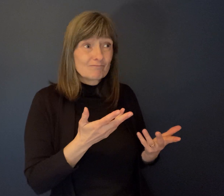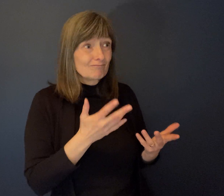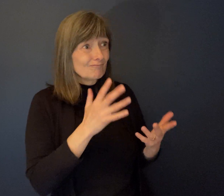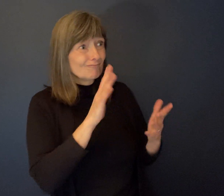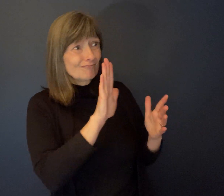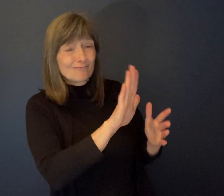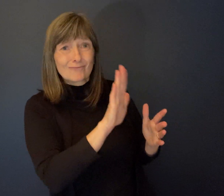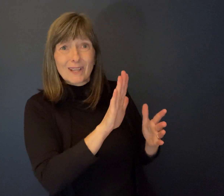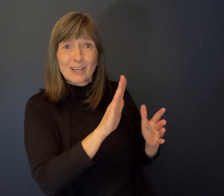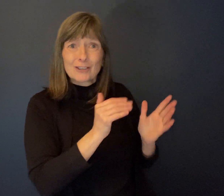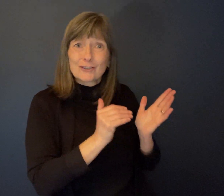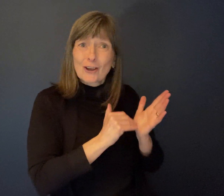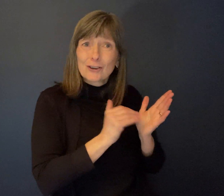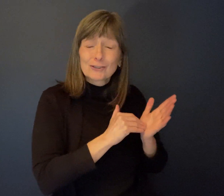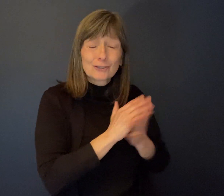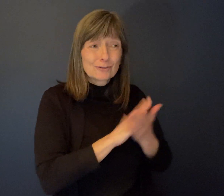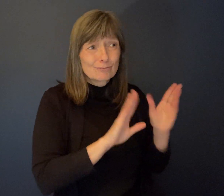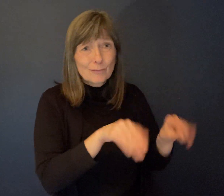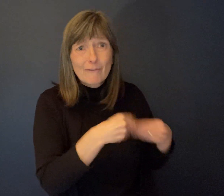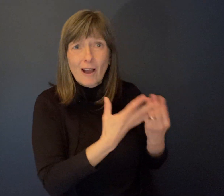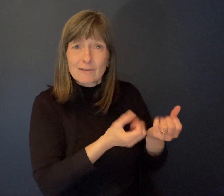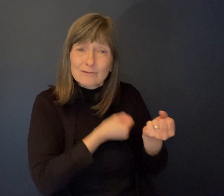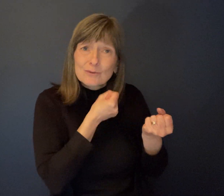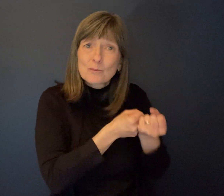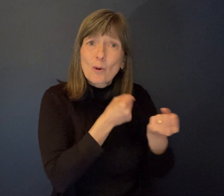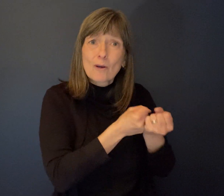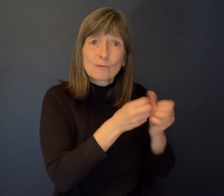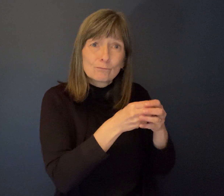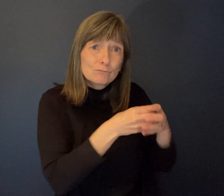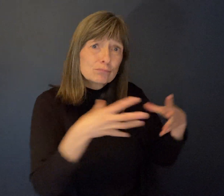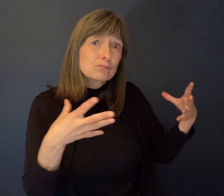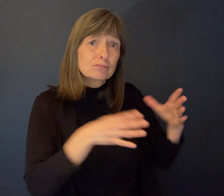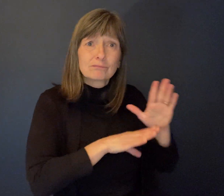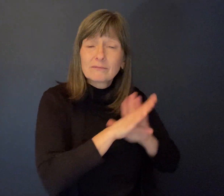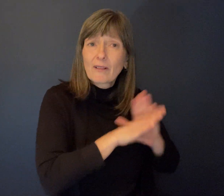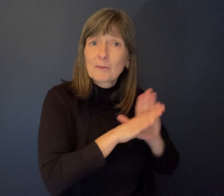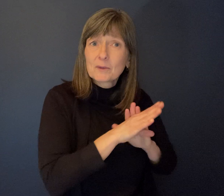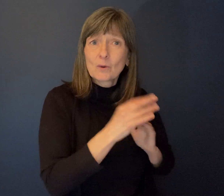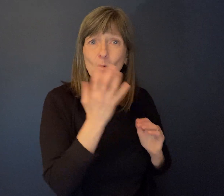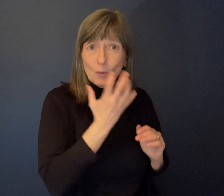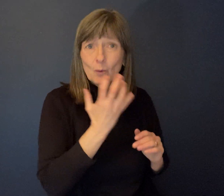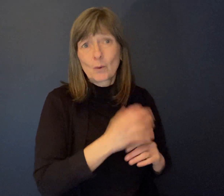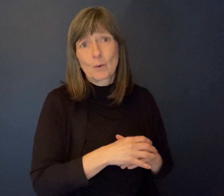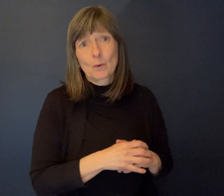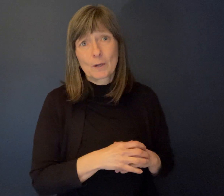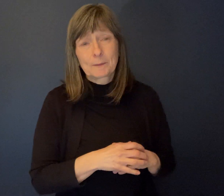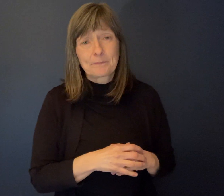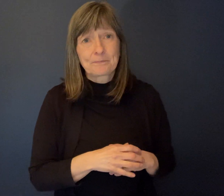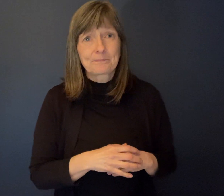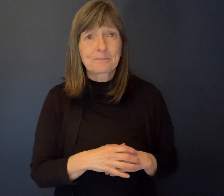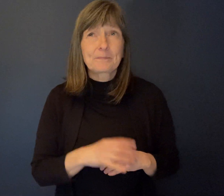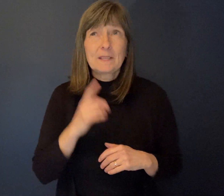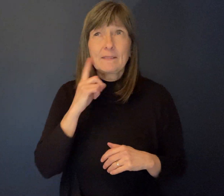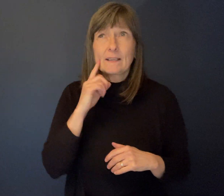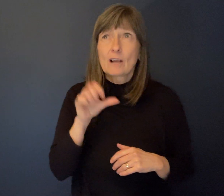much to the Hub in terms of its growth and development. And let me think, there's just Bill Murphy,